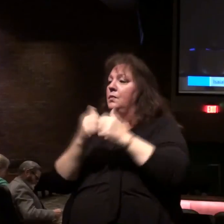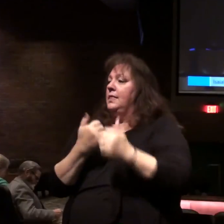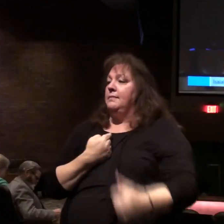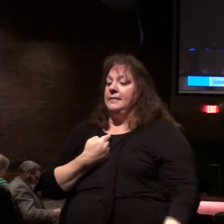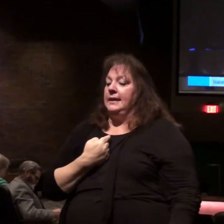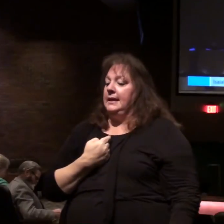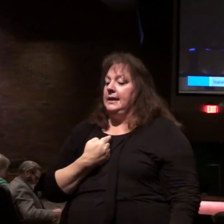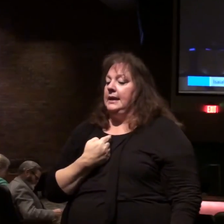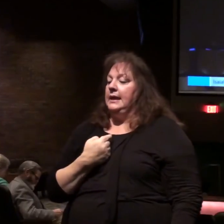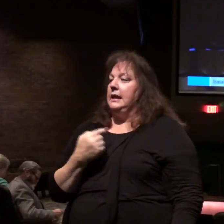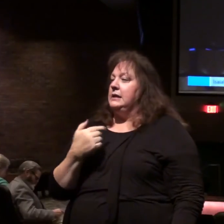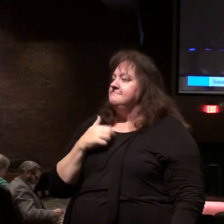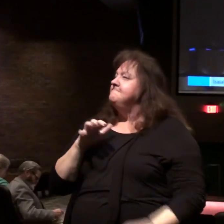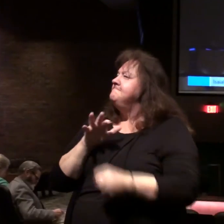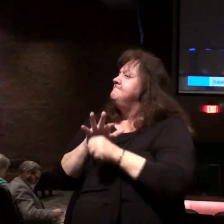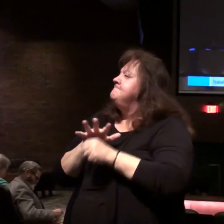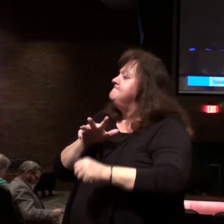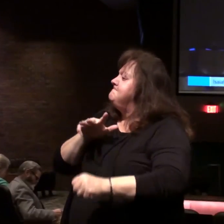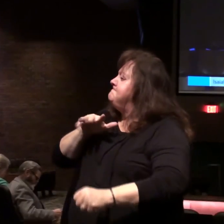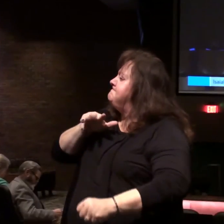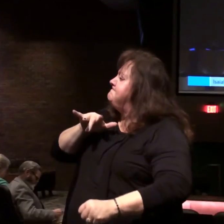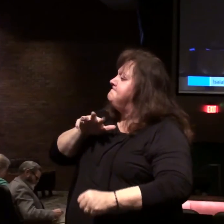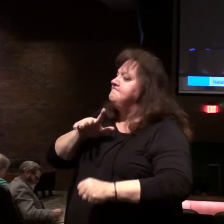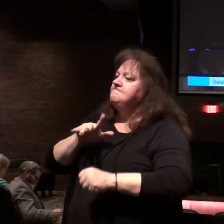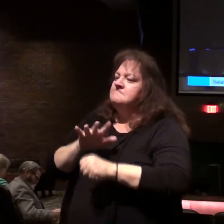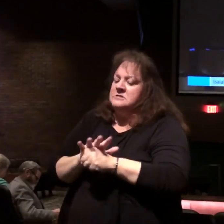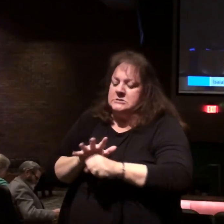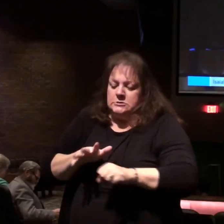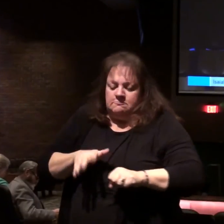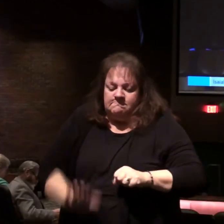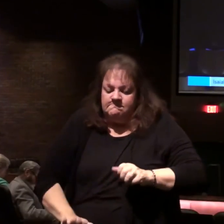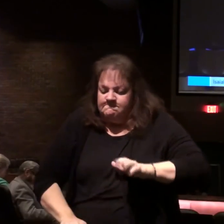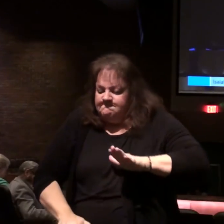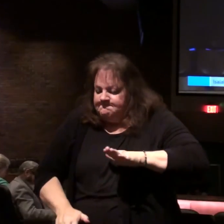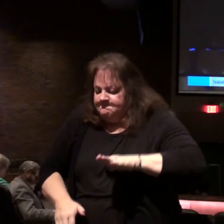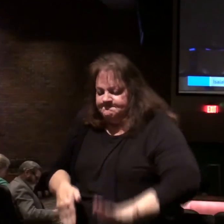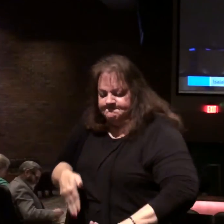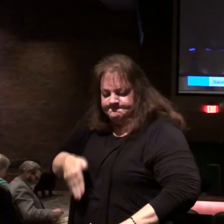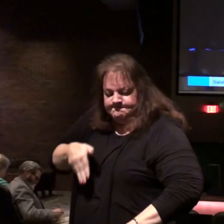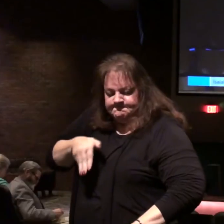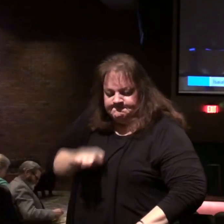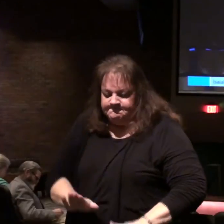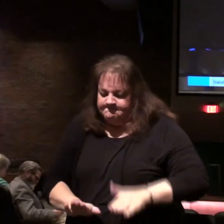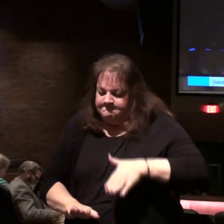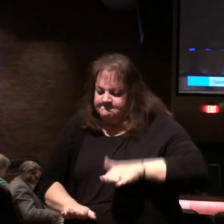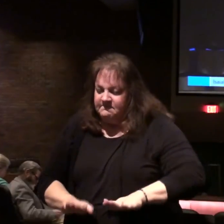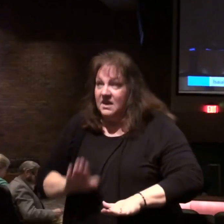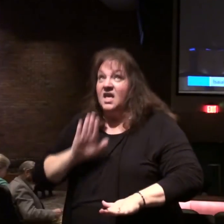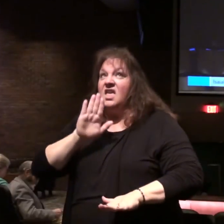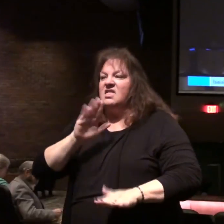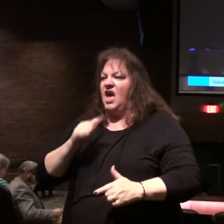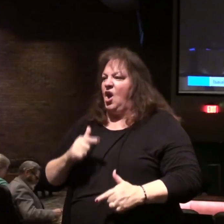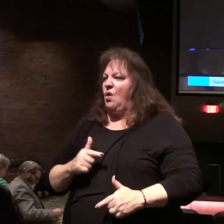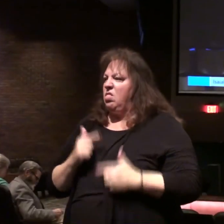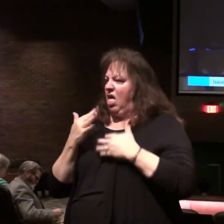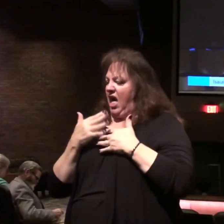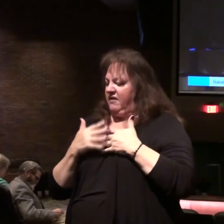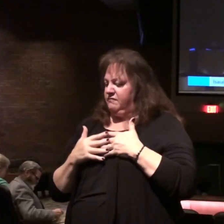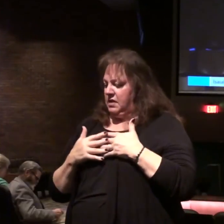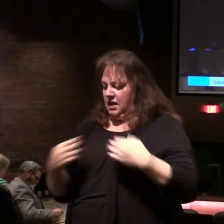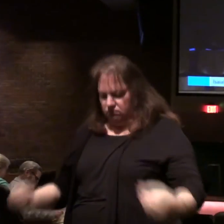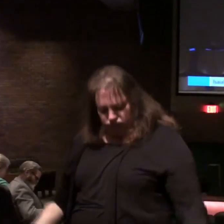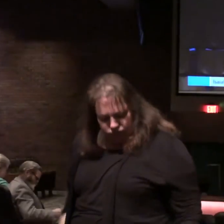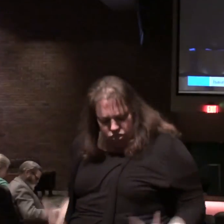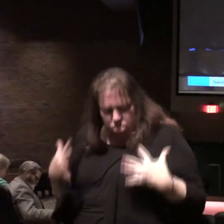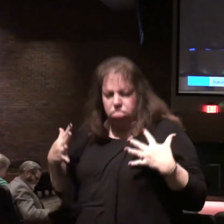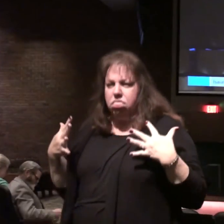also trod them in my anger. I trampled them in my wrath. Their life blood is sprinkled